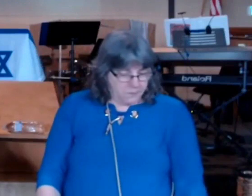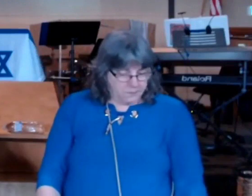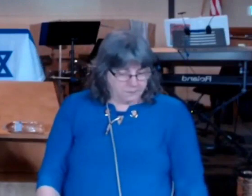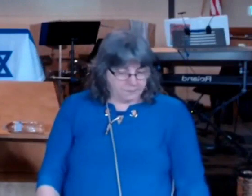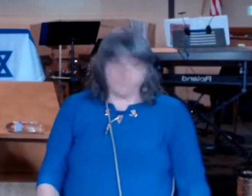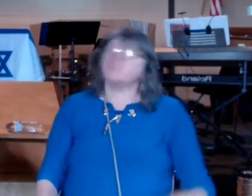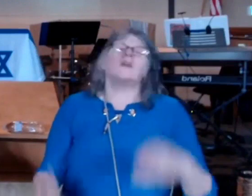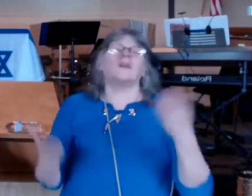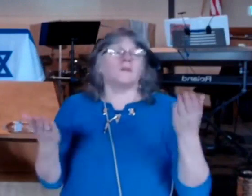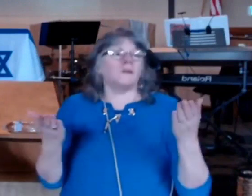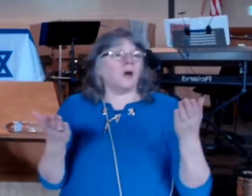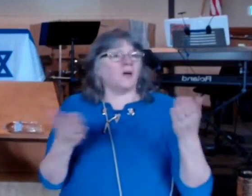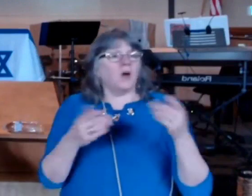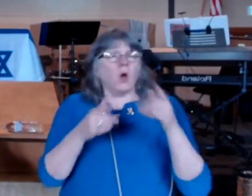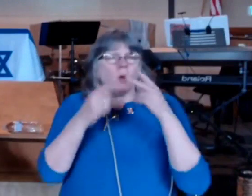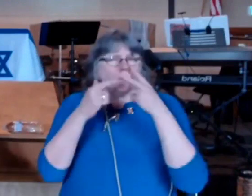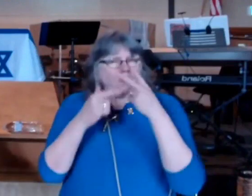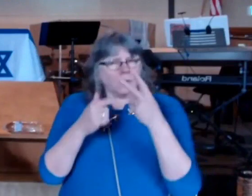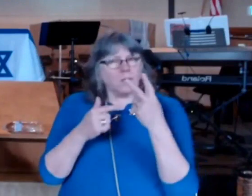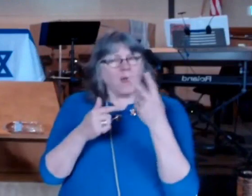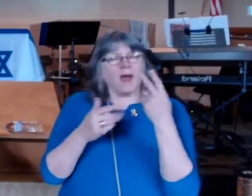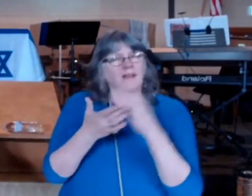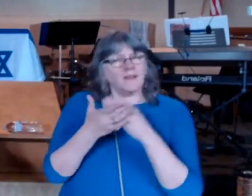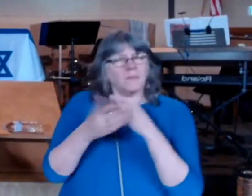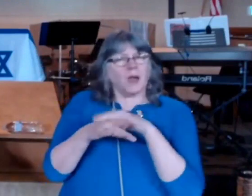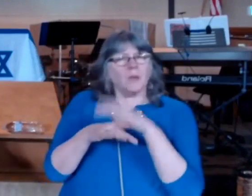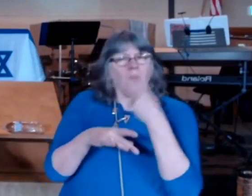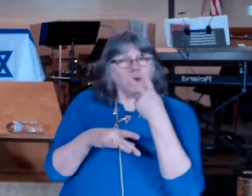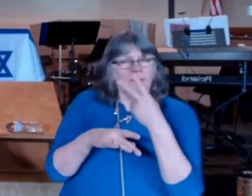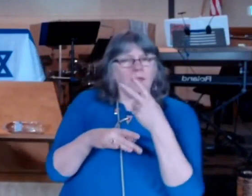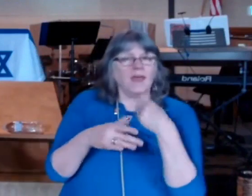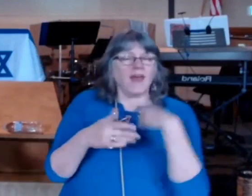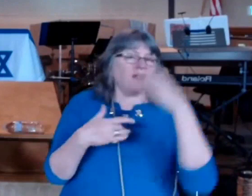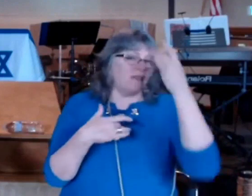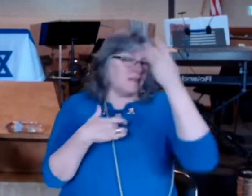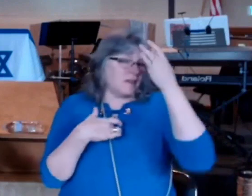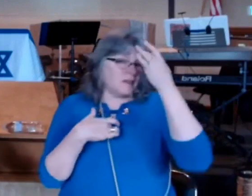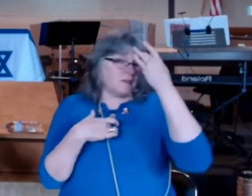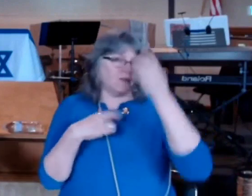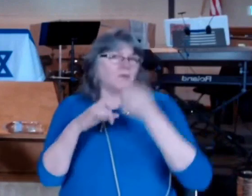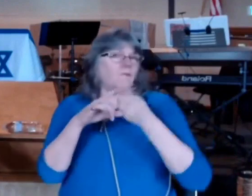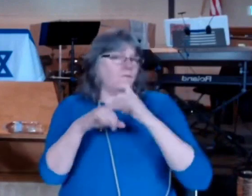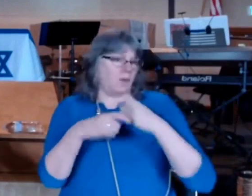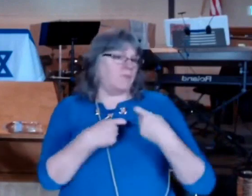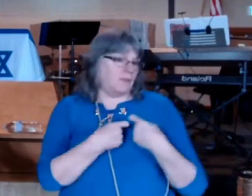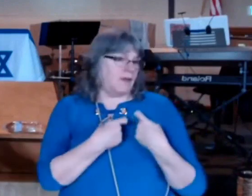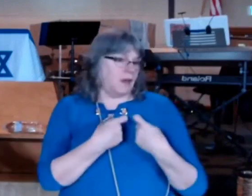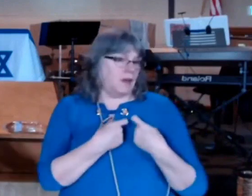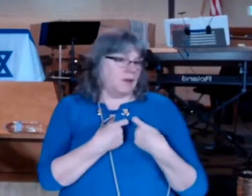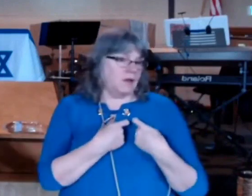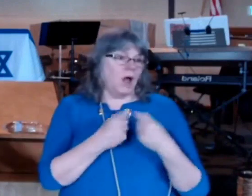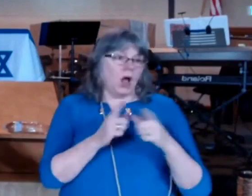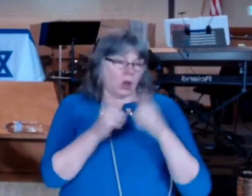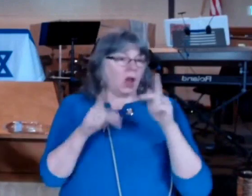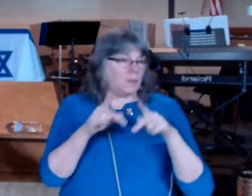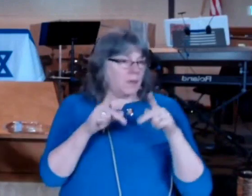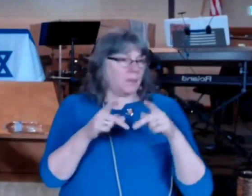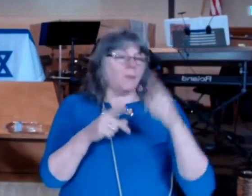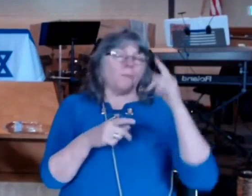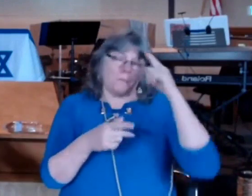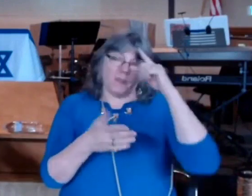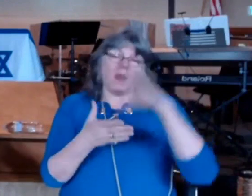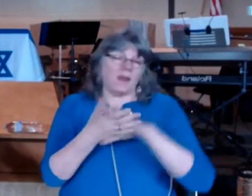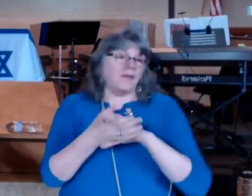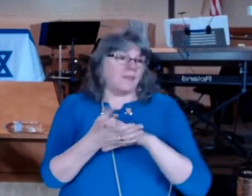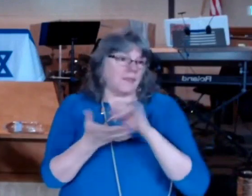pray a sincere prayer for them I mean I'm sure you might experience that somebody